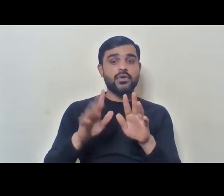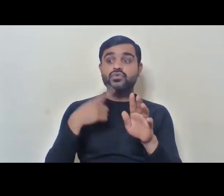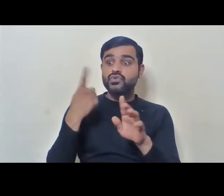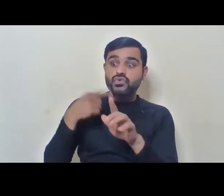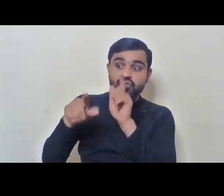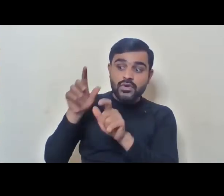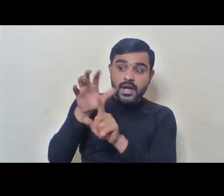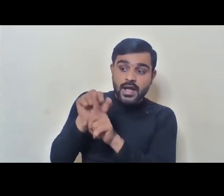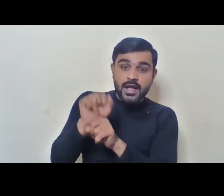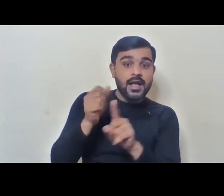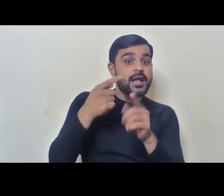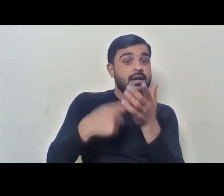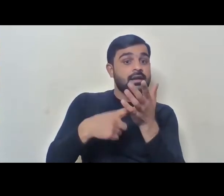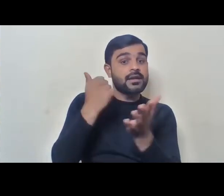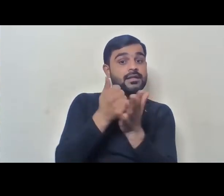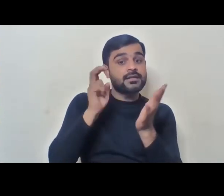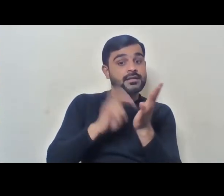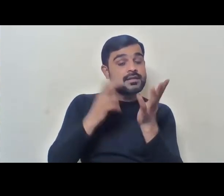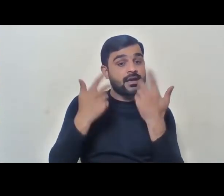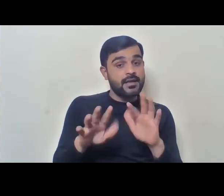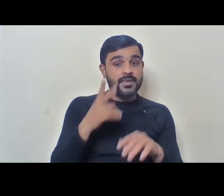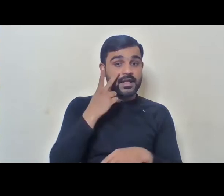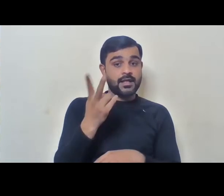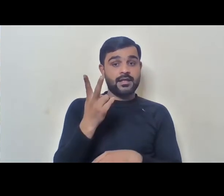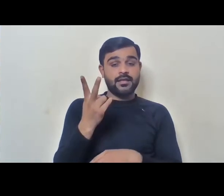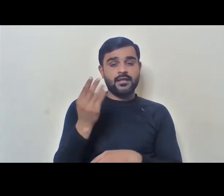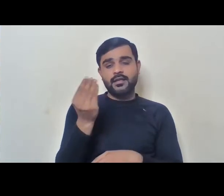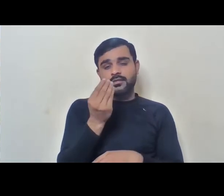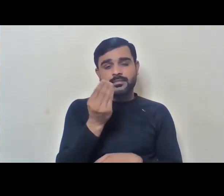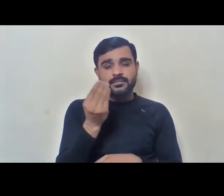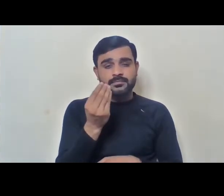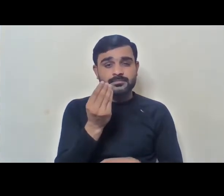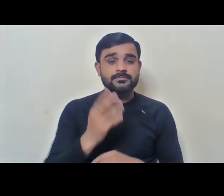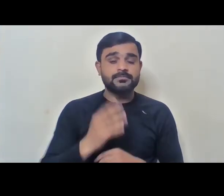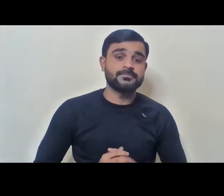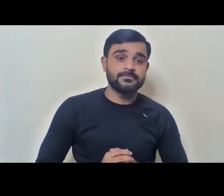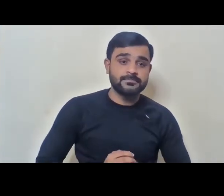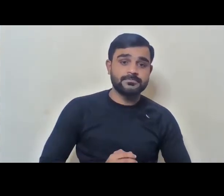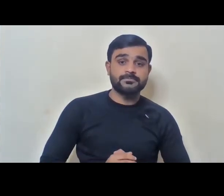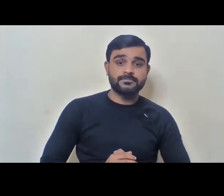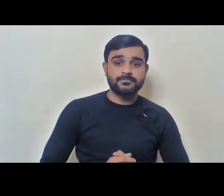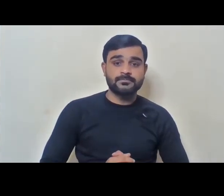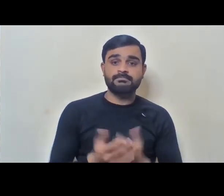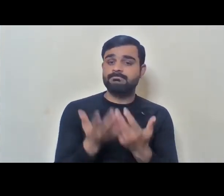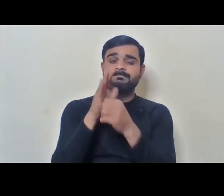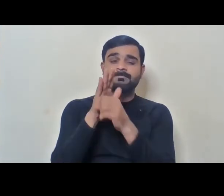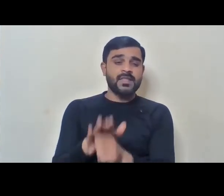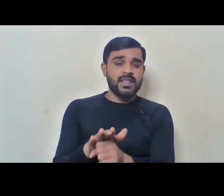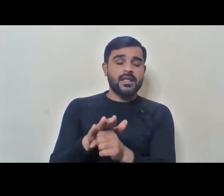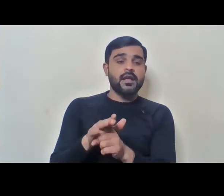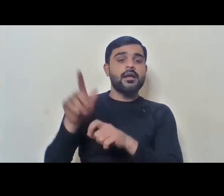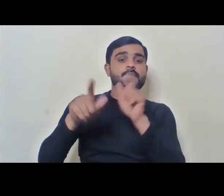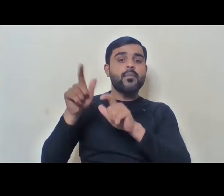and reservation is there, we are seeing a very, you know, a discriminatory mindset